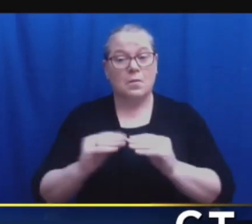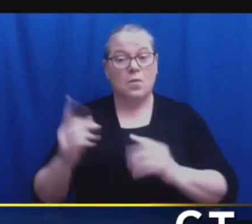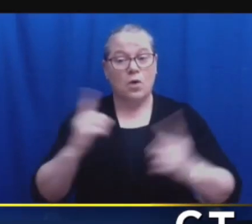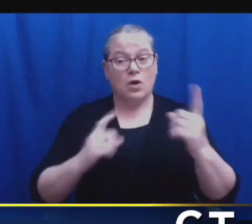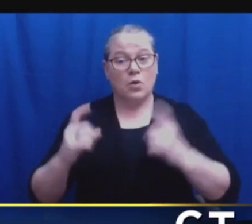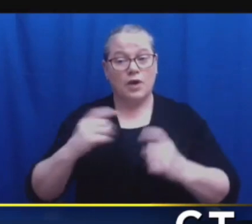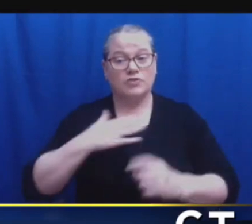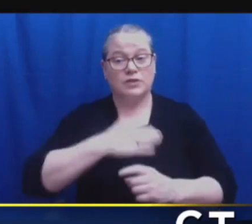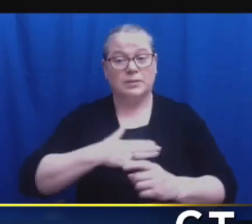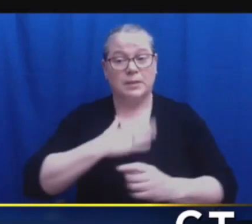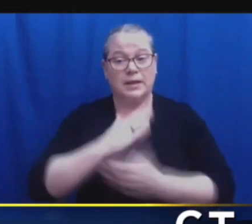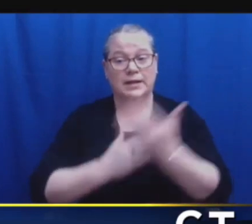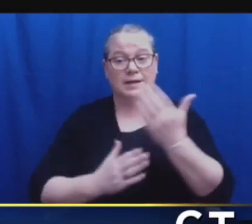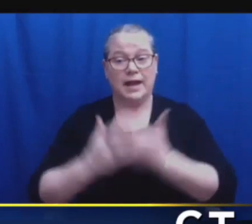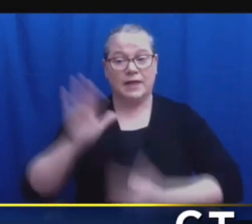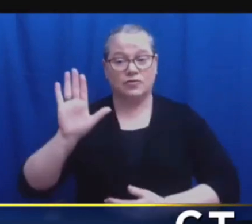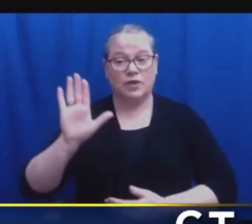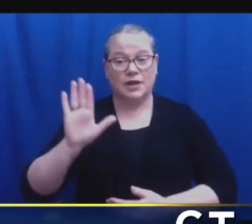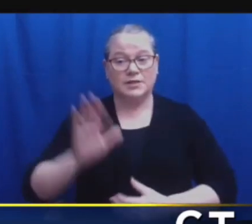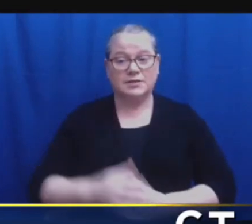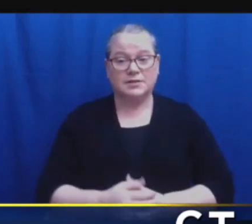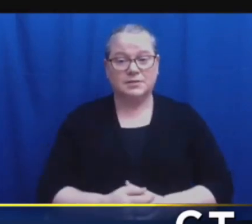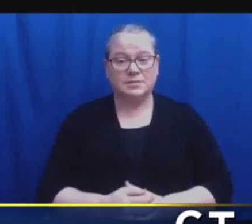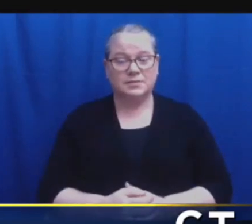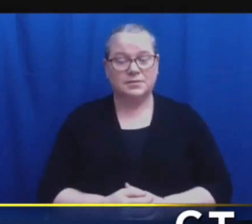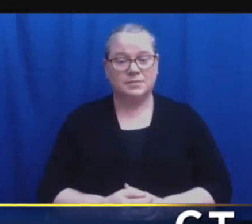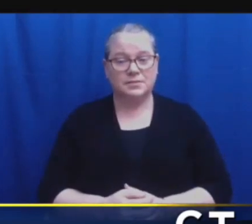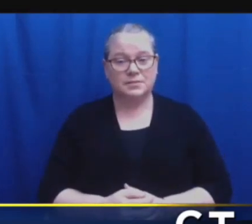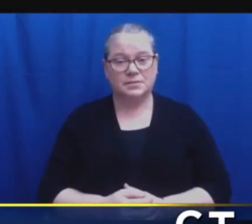I'll give it a few moments.